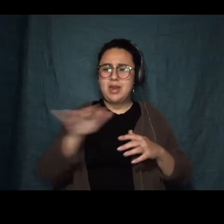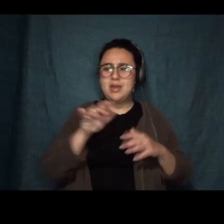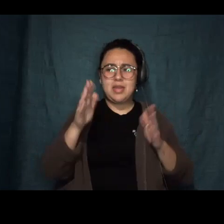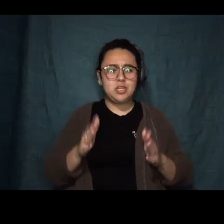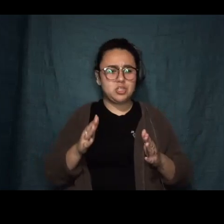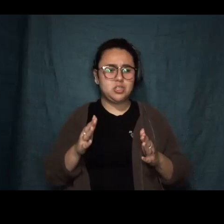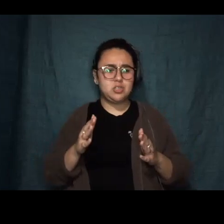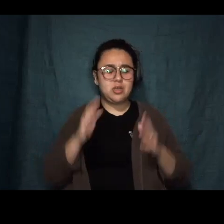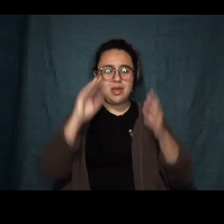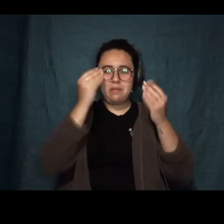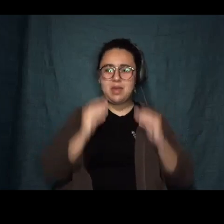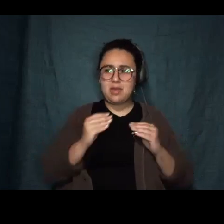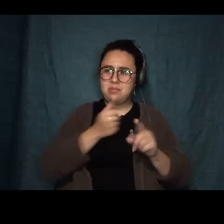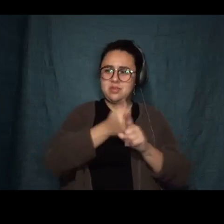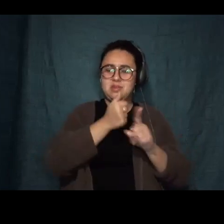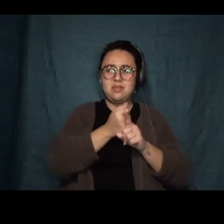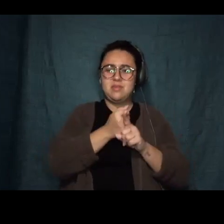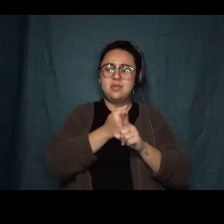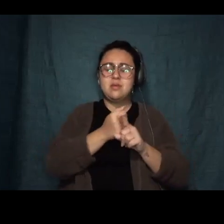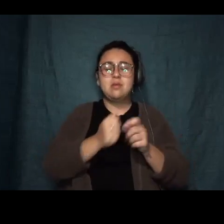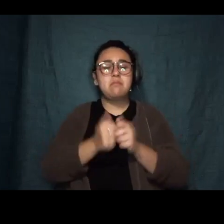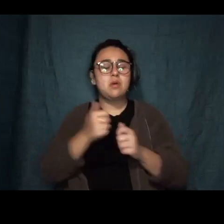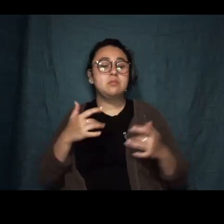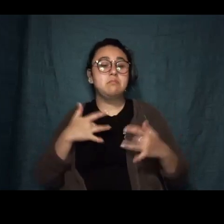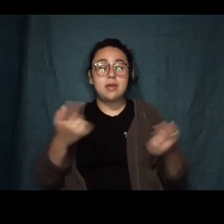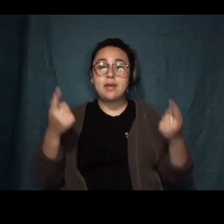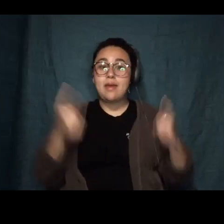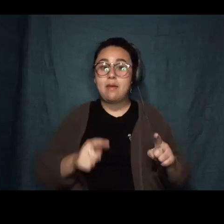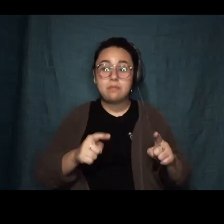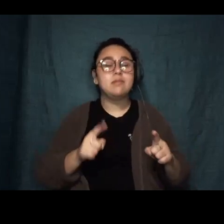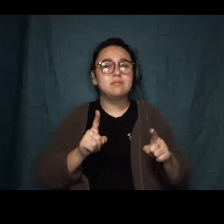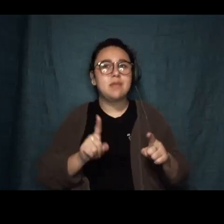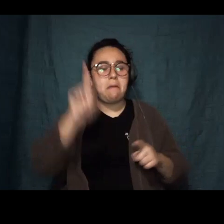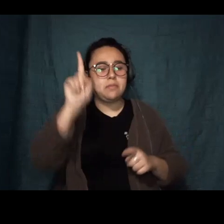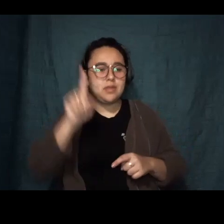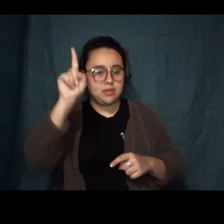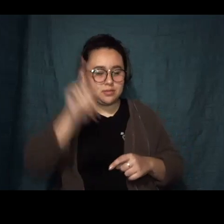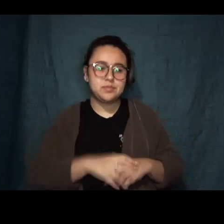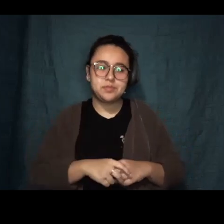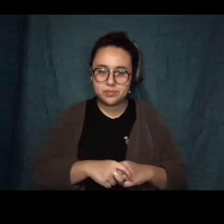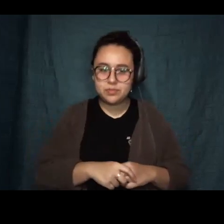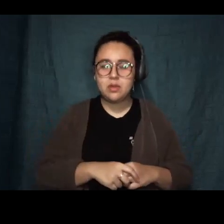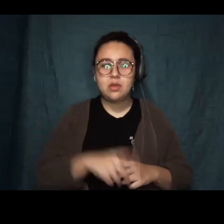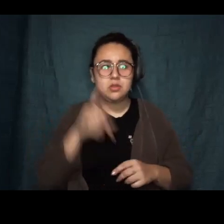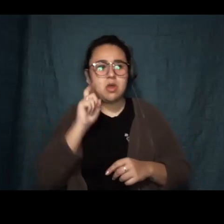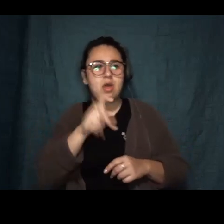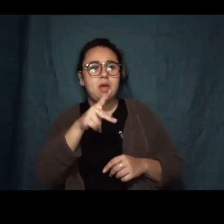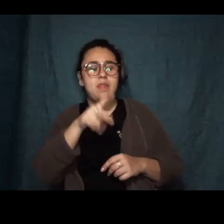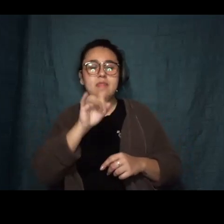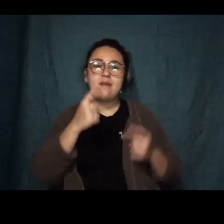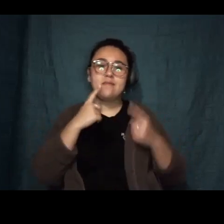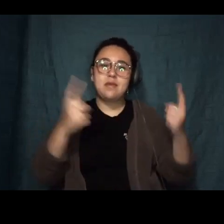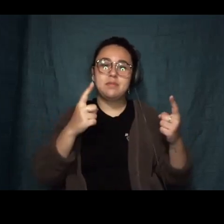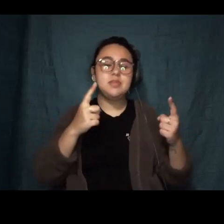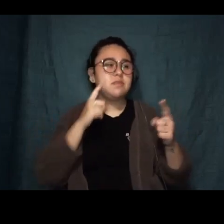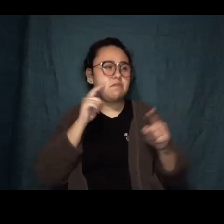Most of the real action took place on the upper decks. In two days of shooting, Lyssa only saw the pop star from a distance through the glass, but a long